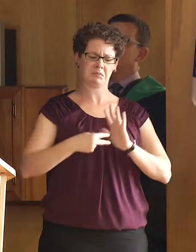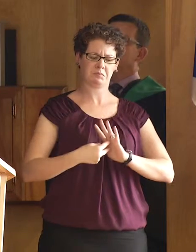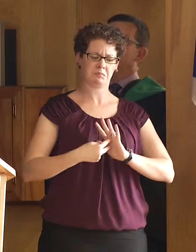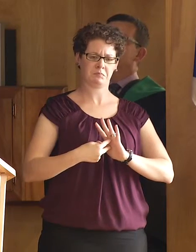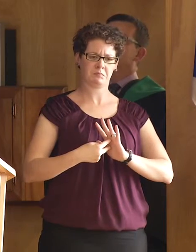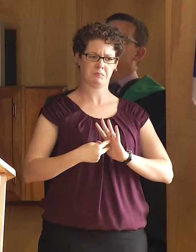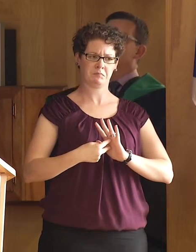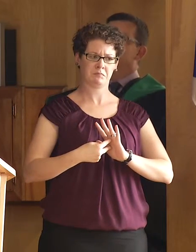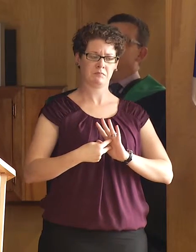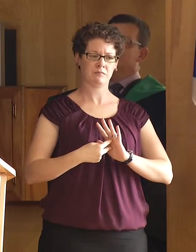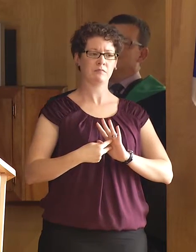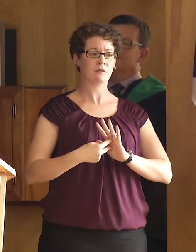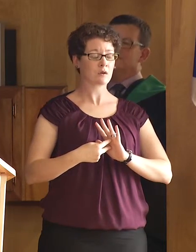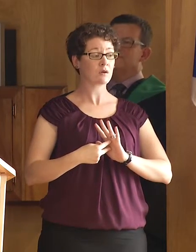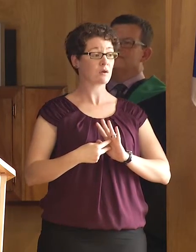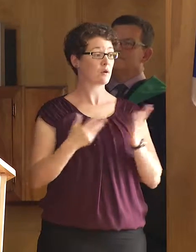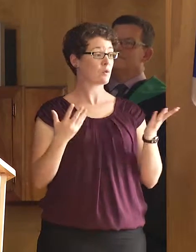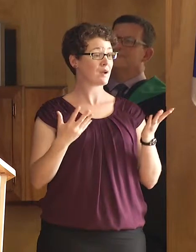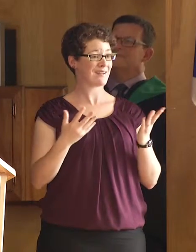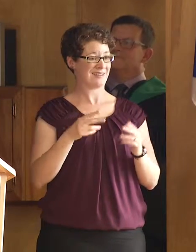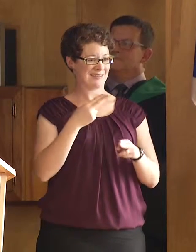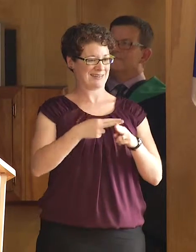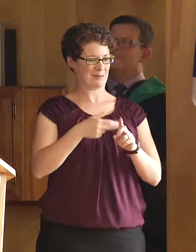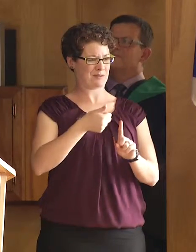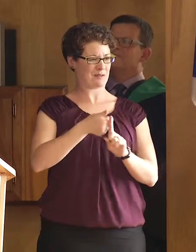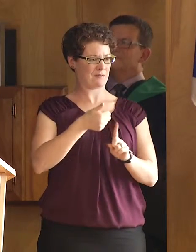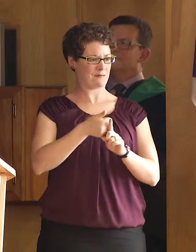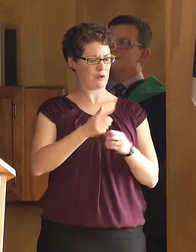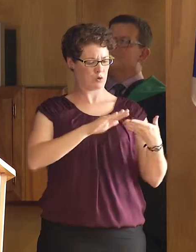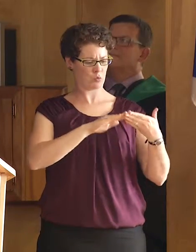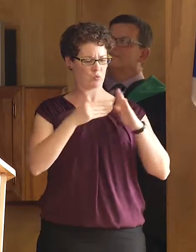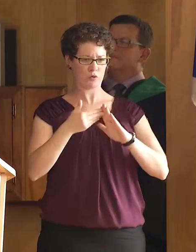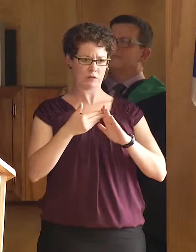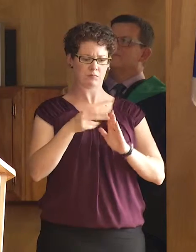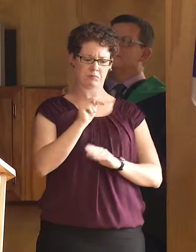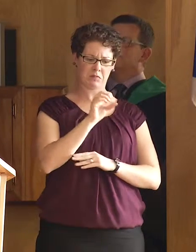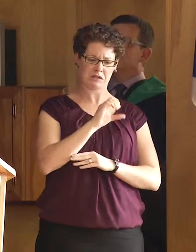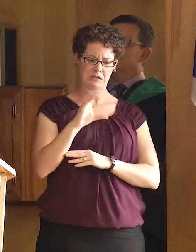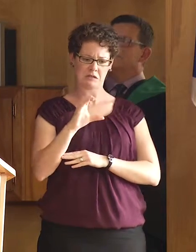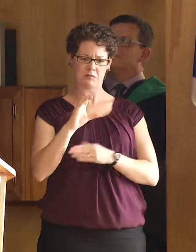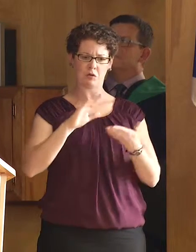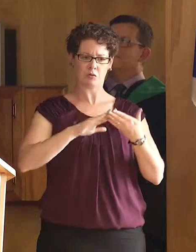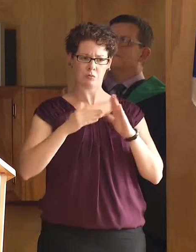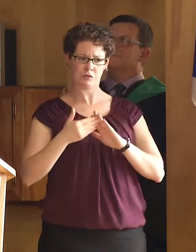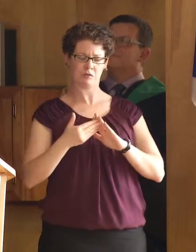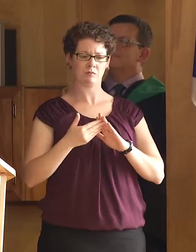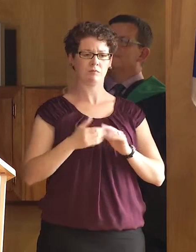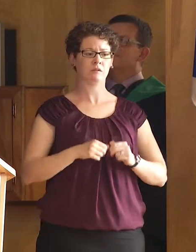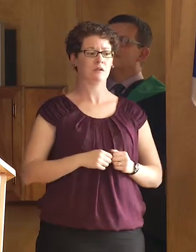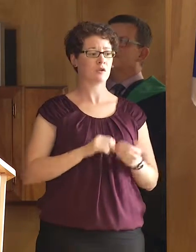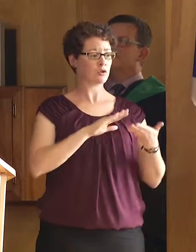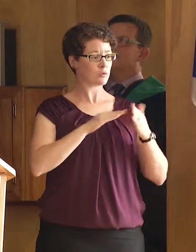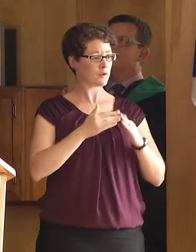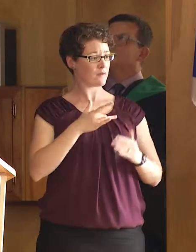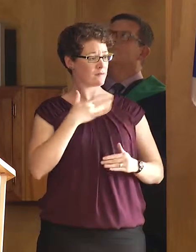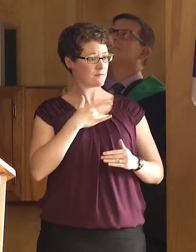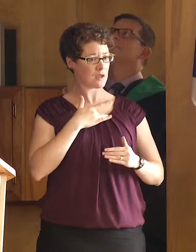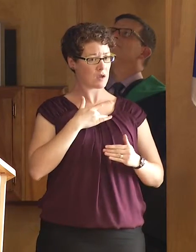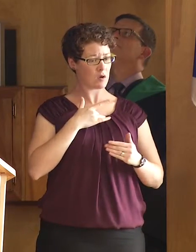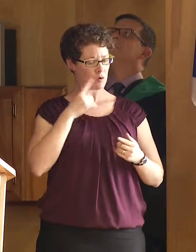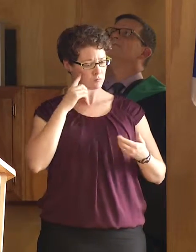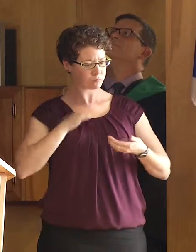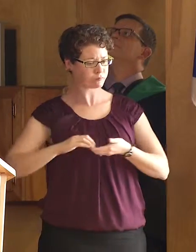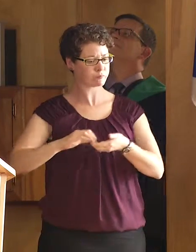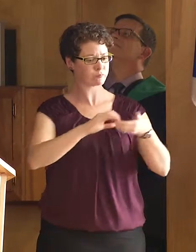to me? I believe the answer is found in the name itself, community. Community is defined as a feeling of fellowship with